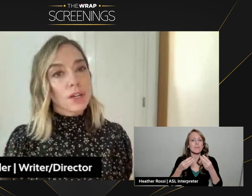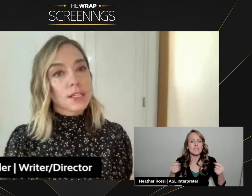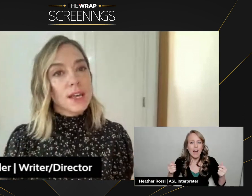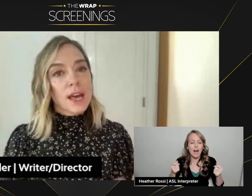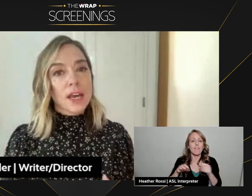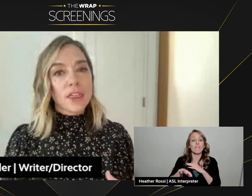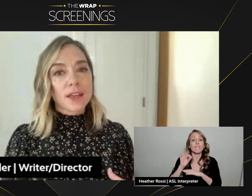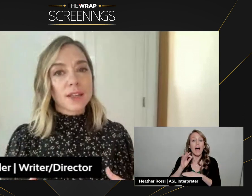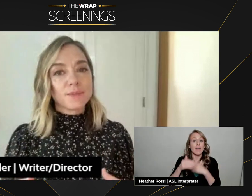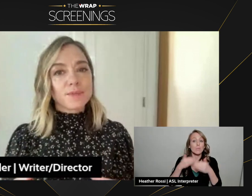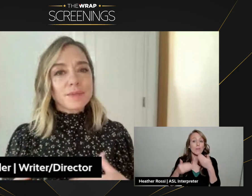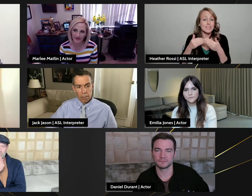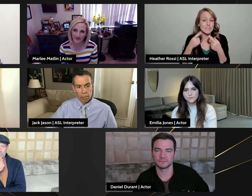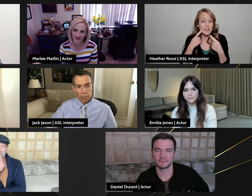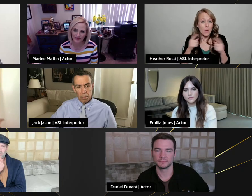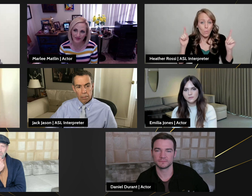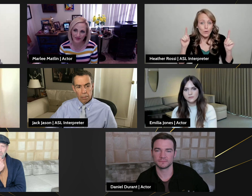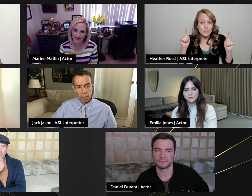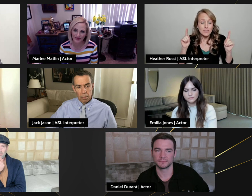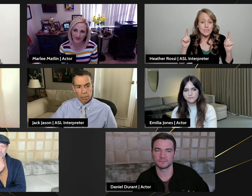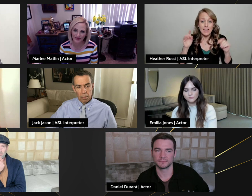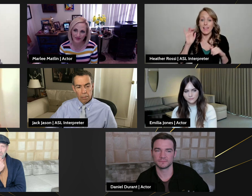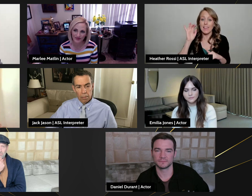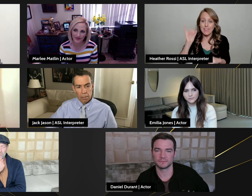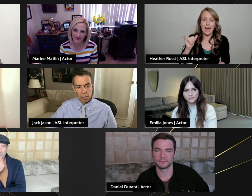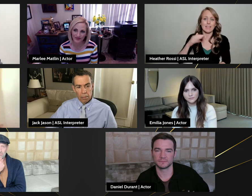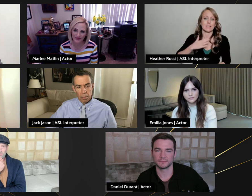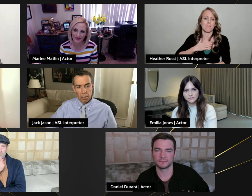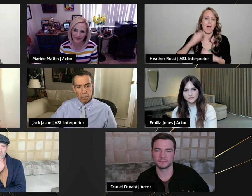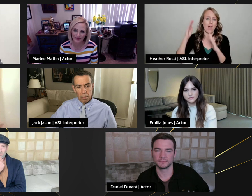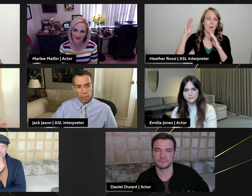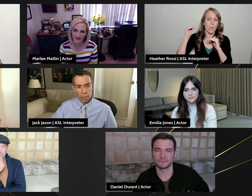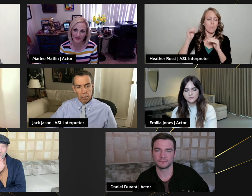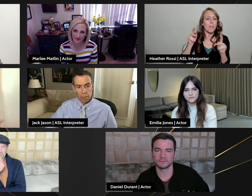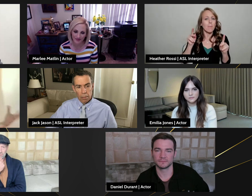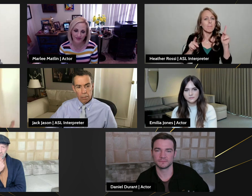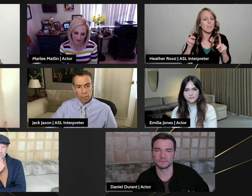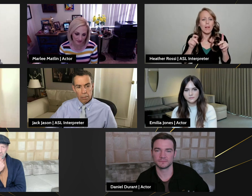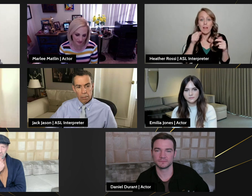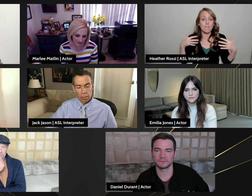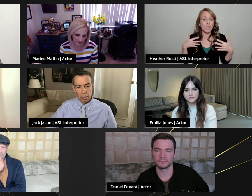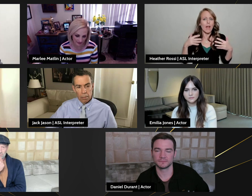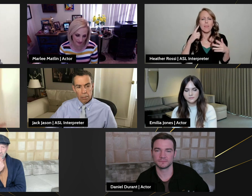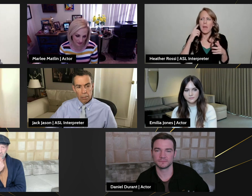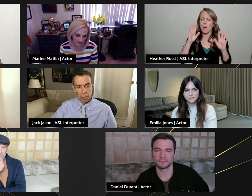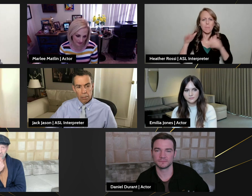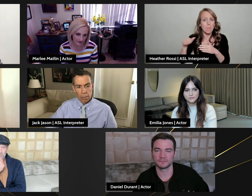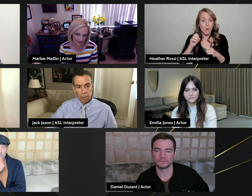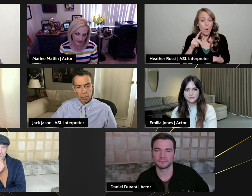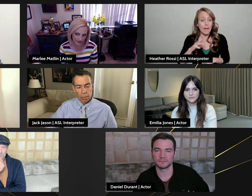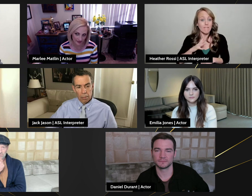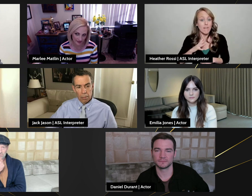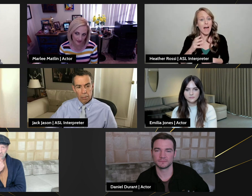that worked. And I think that's my hope. I hope that people kind of go, okay, what's it going to take to put a deaf